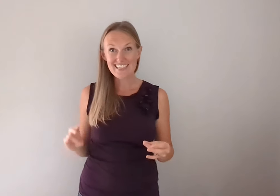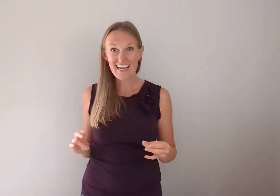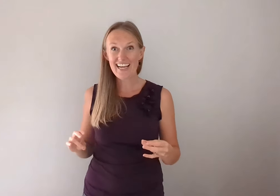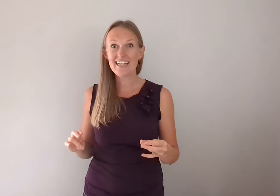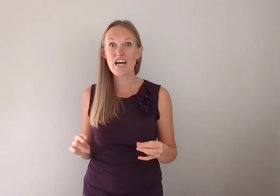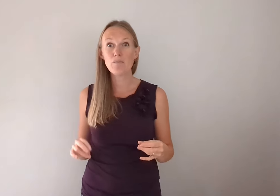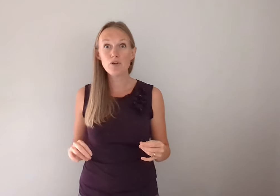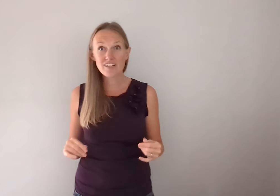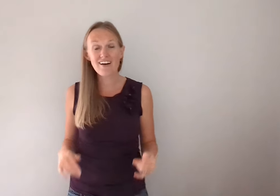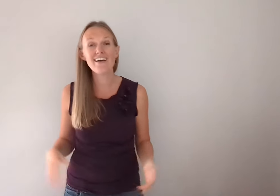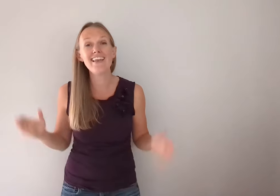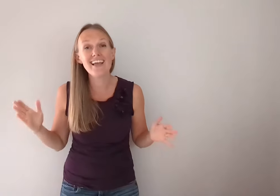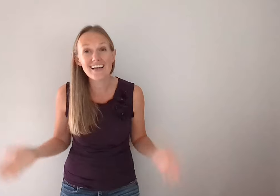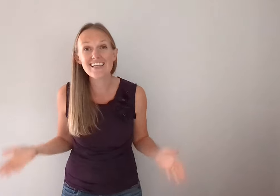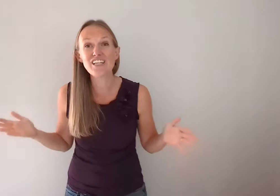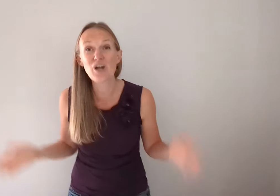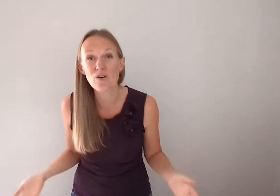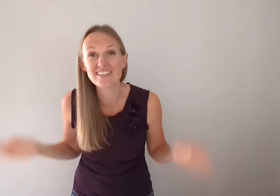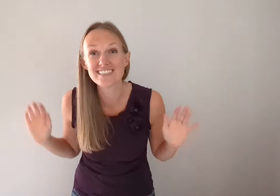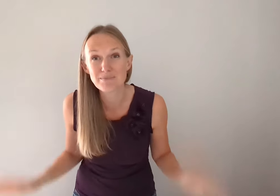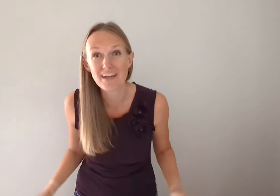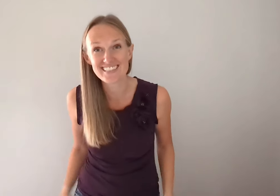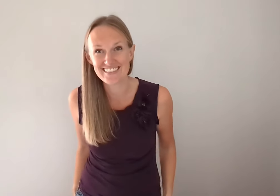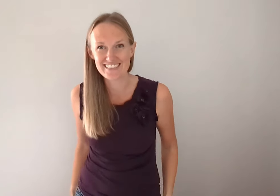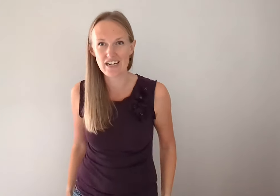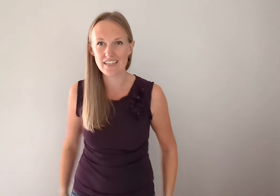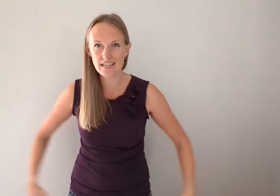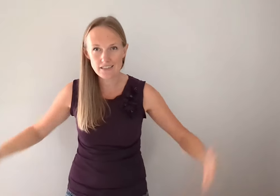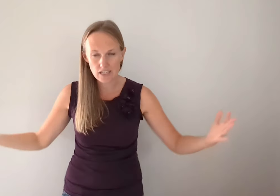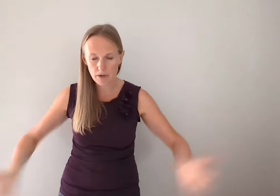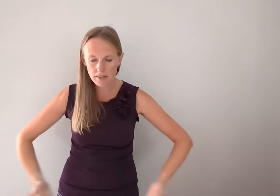Okay. And now moving on. Luckily, the chorus is much easier, guys. Okay. So take a breath.